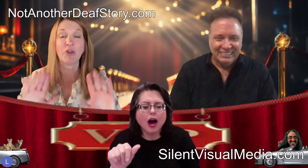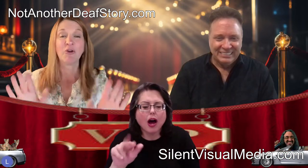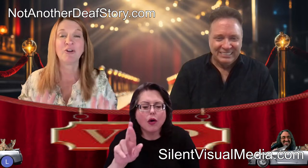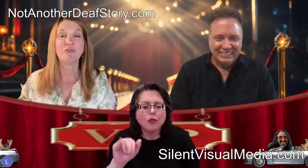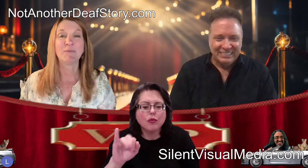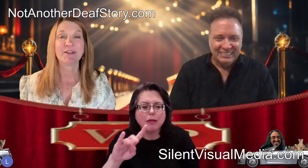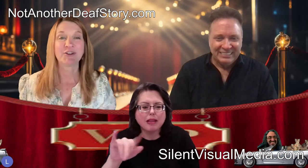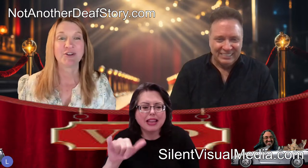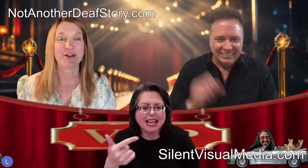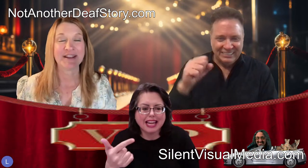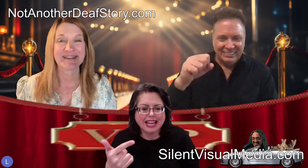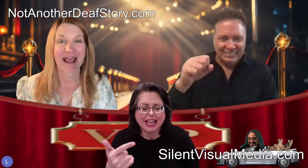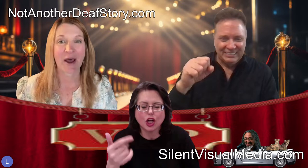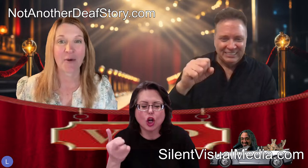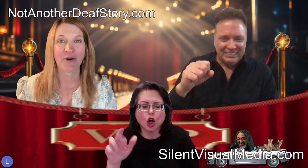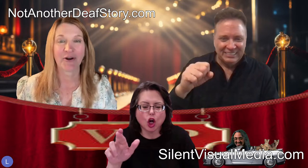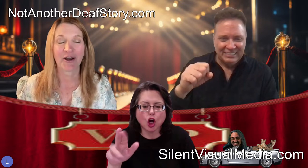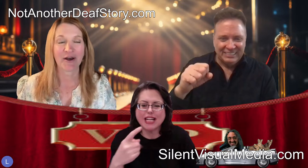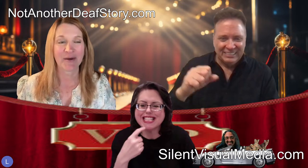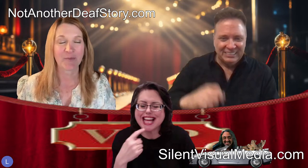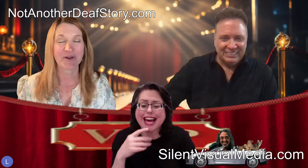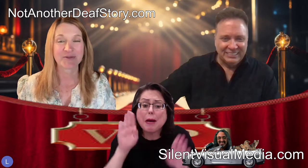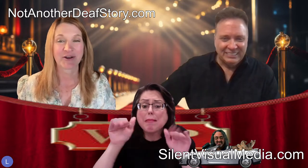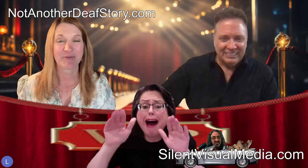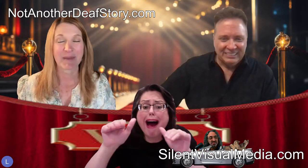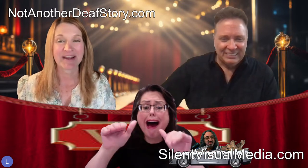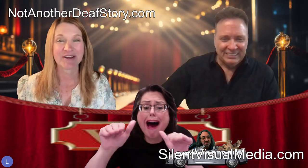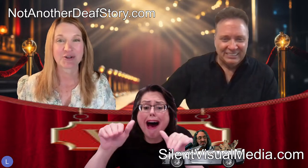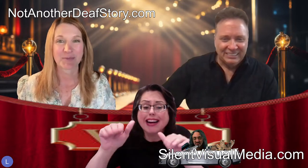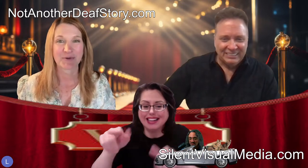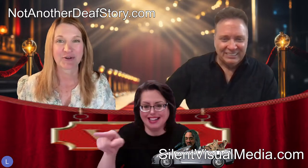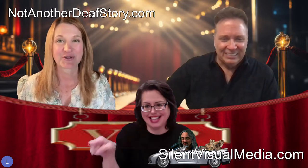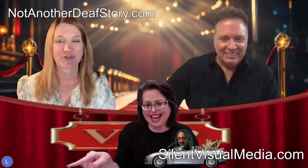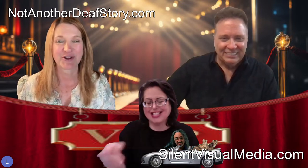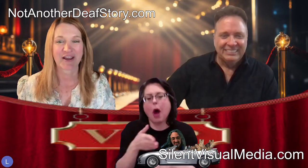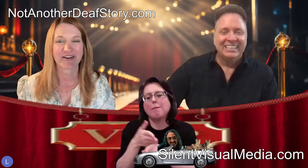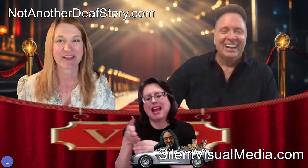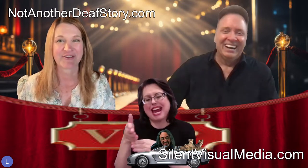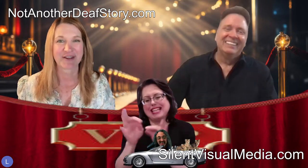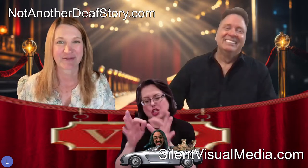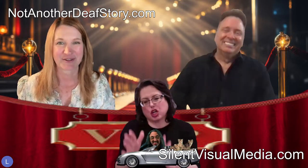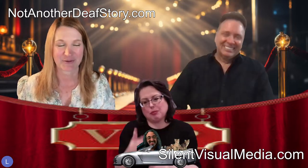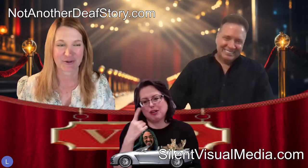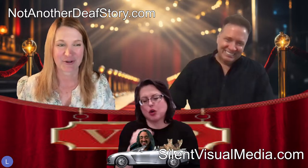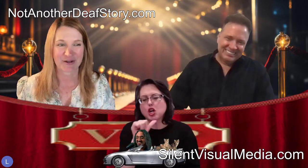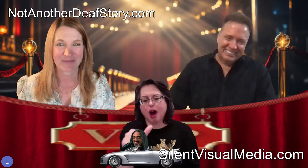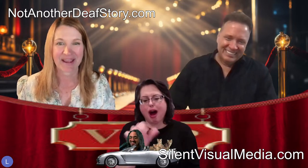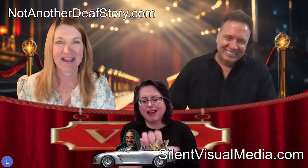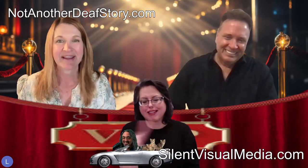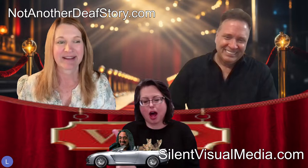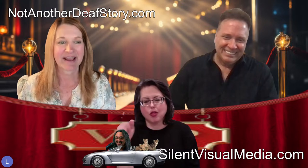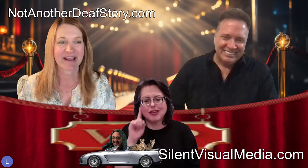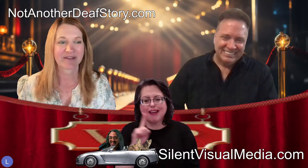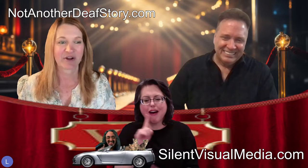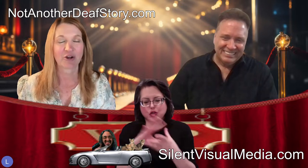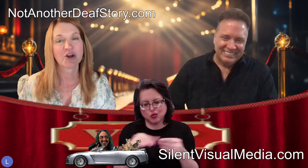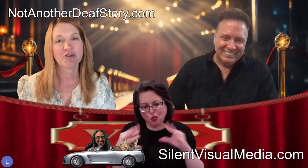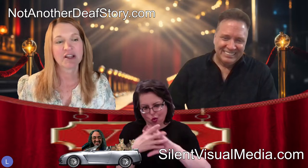Laura Ripplinger is one of our main interpreters for Not Another Deaf Story. Yes, our CODA